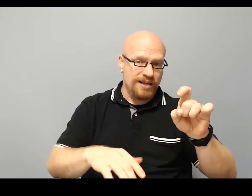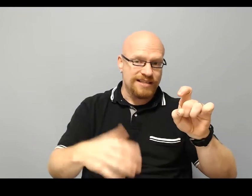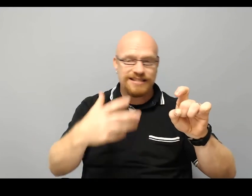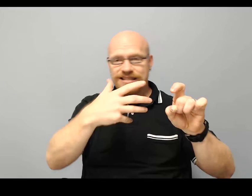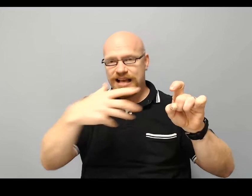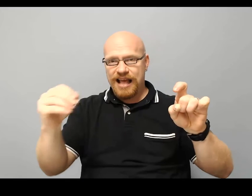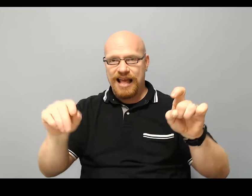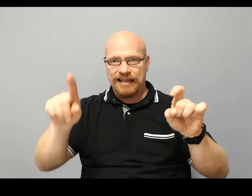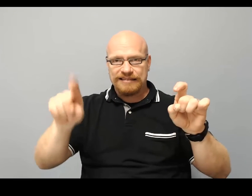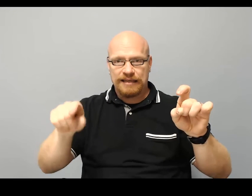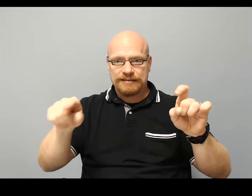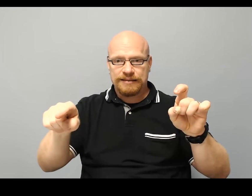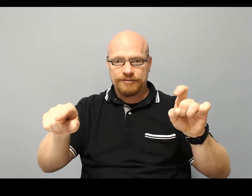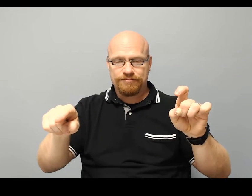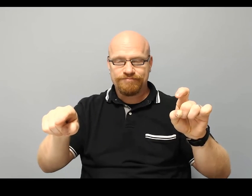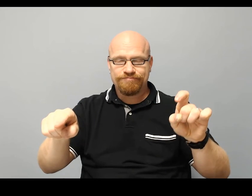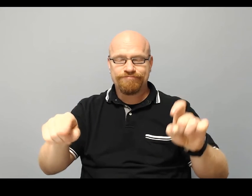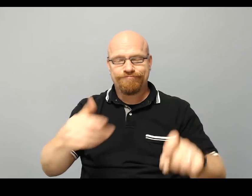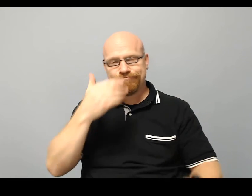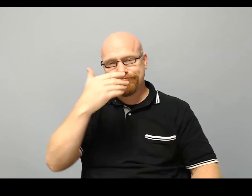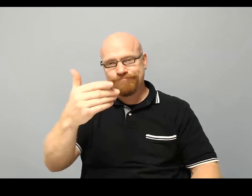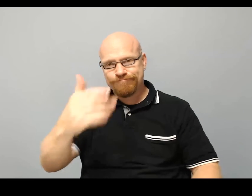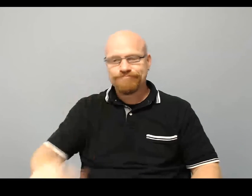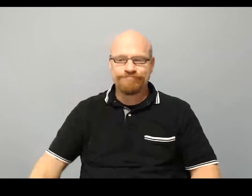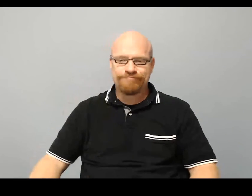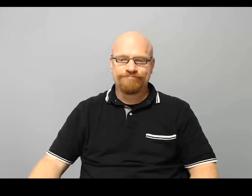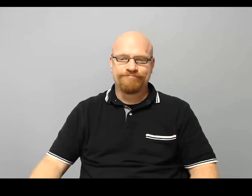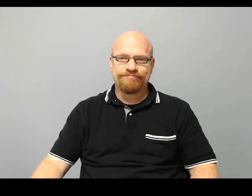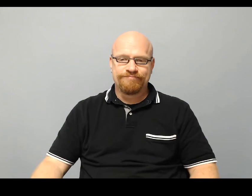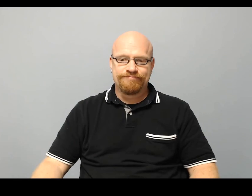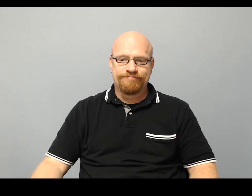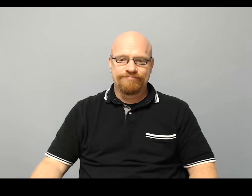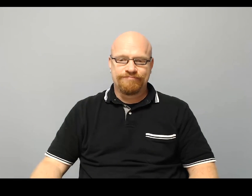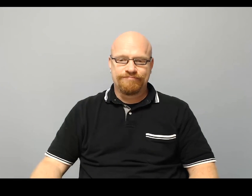and test. Yeah? Woo Come